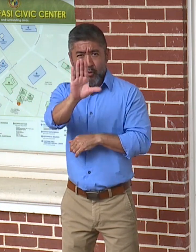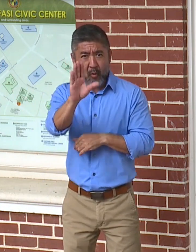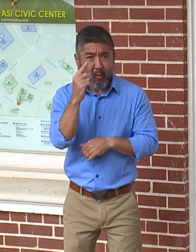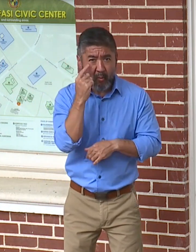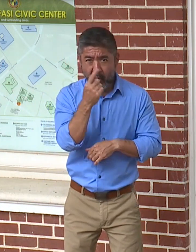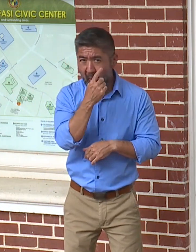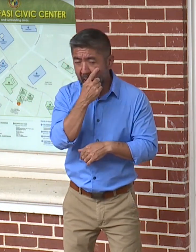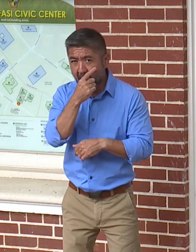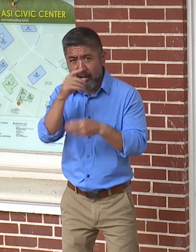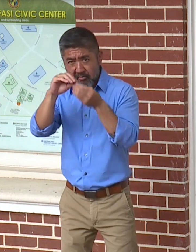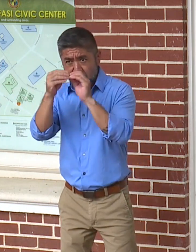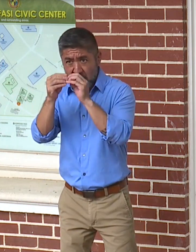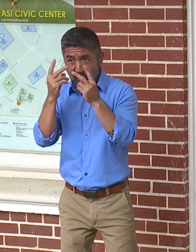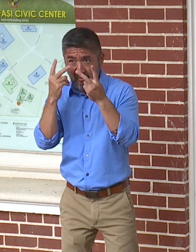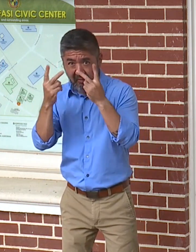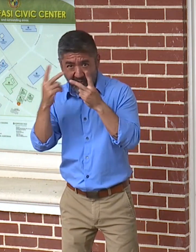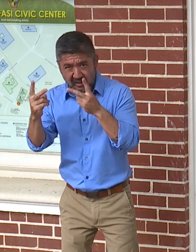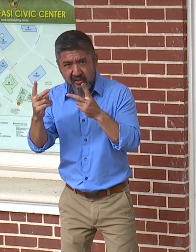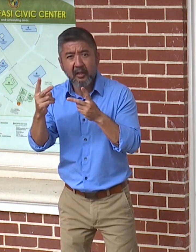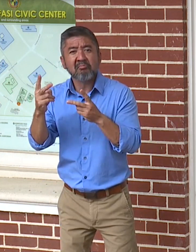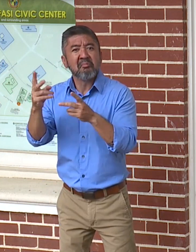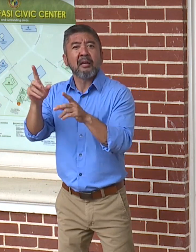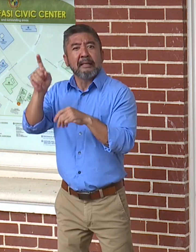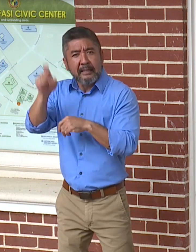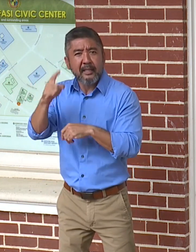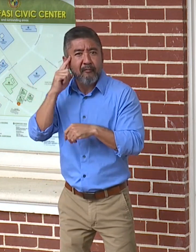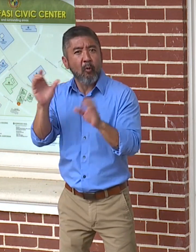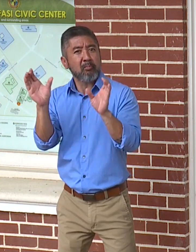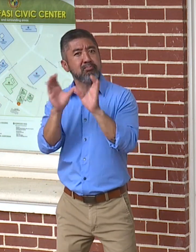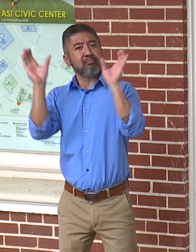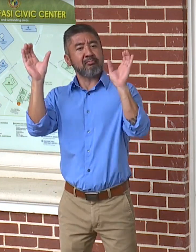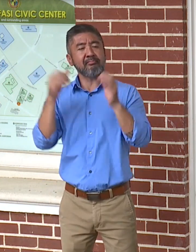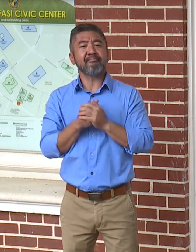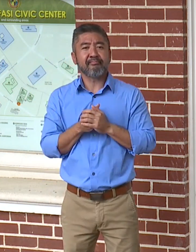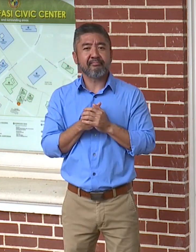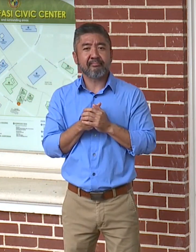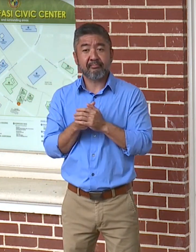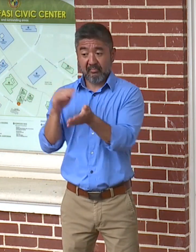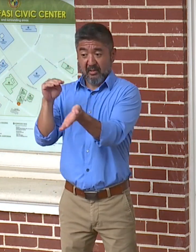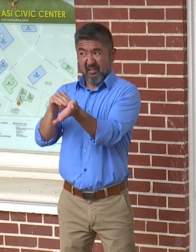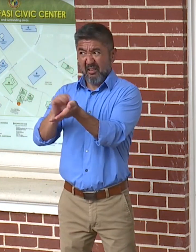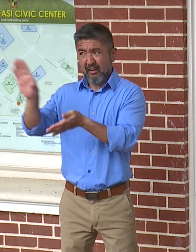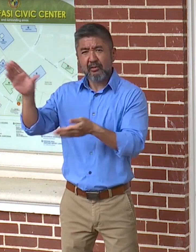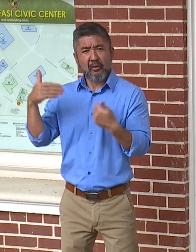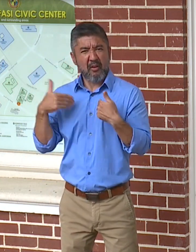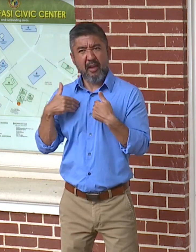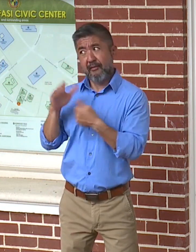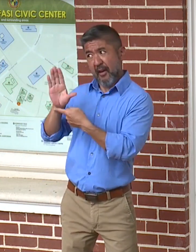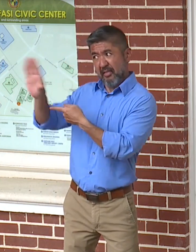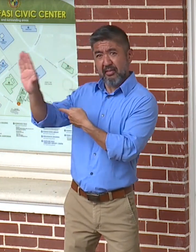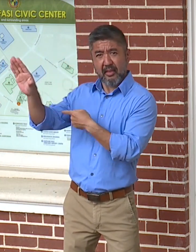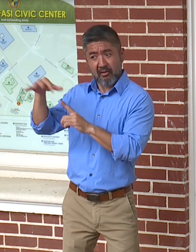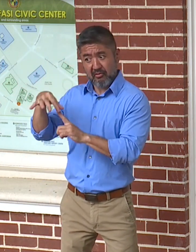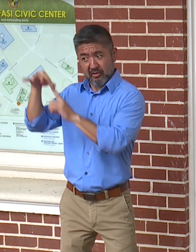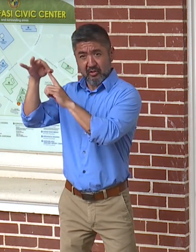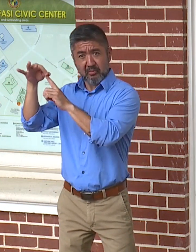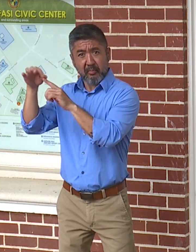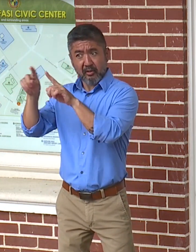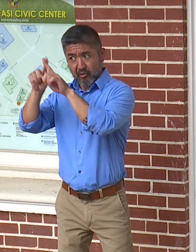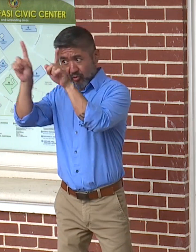required for the vision certificate. If your doctor has their own form, you may use that for the